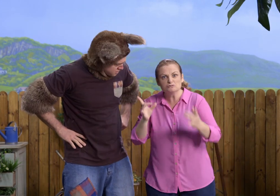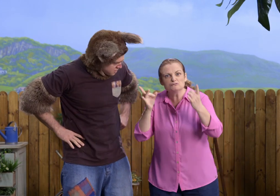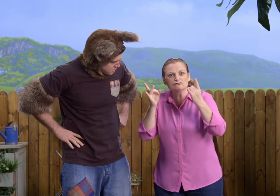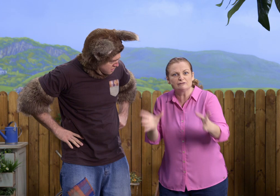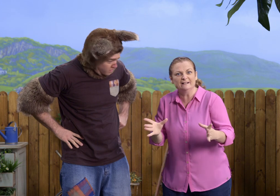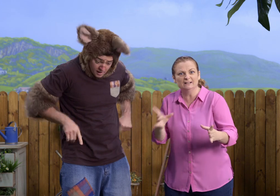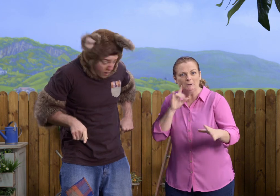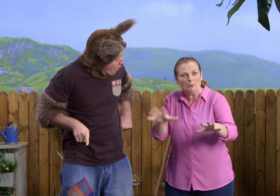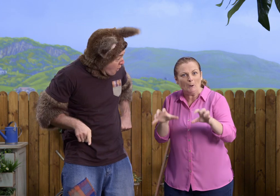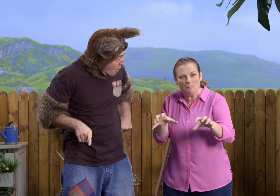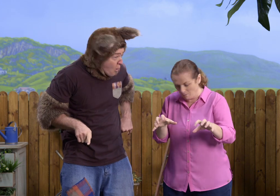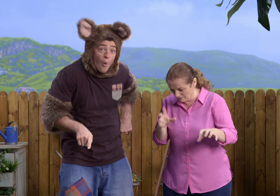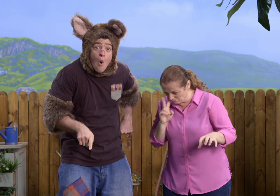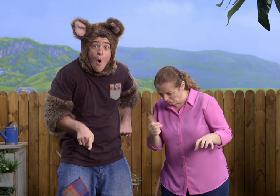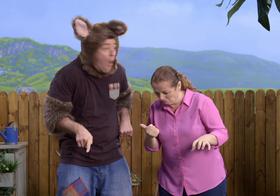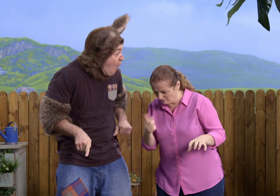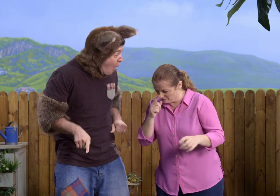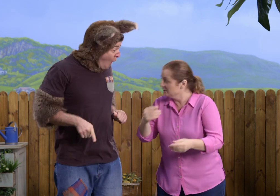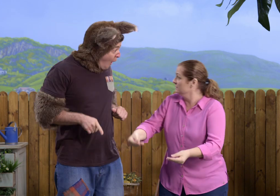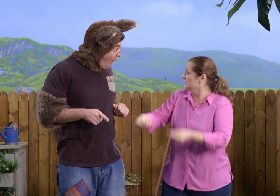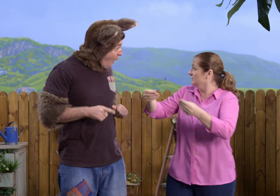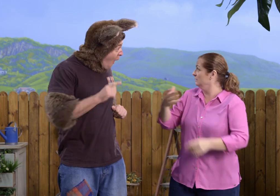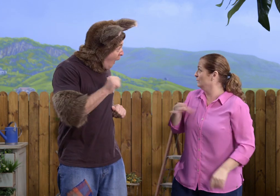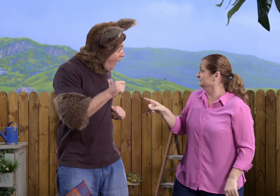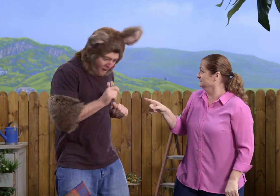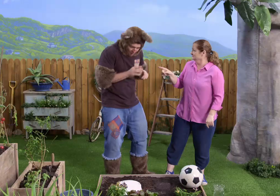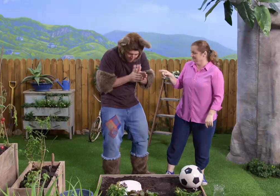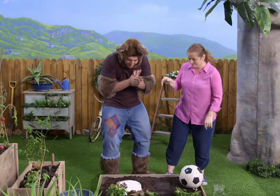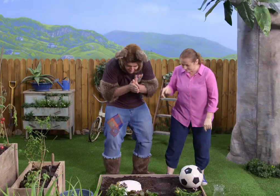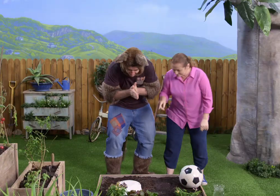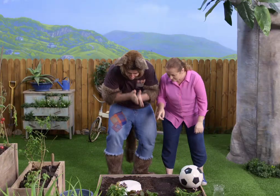And it looks like it has set. Would you like to lift it out? Oh, can I?